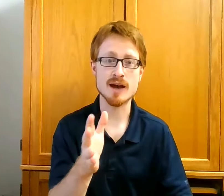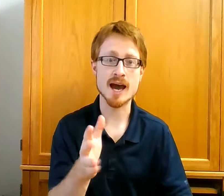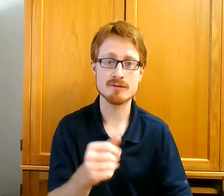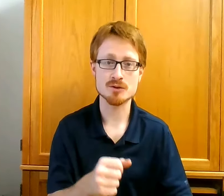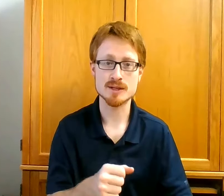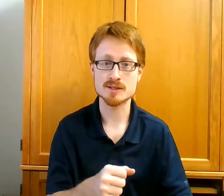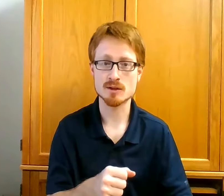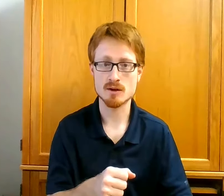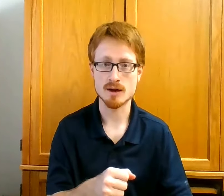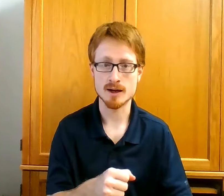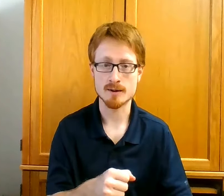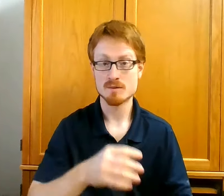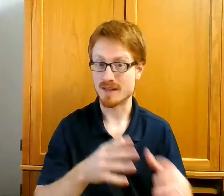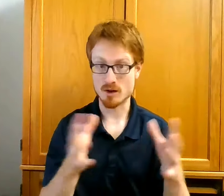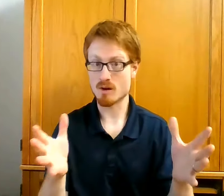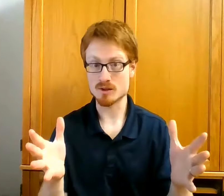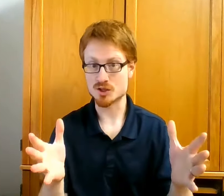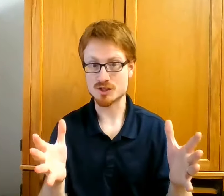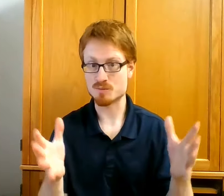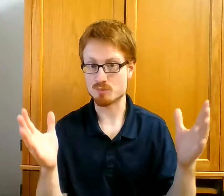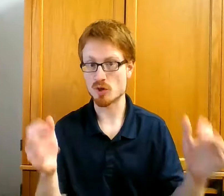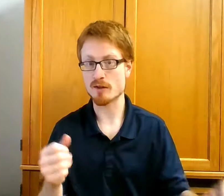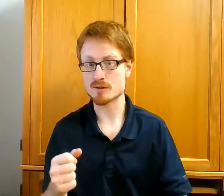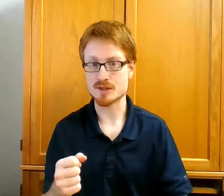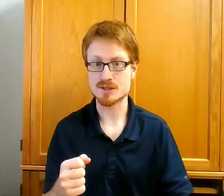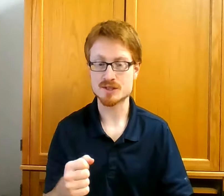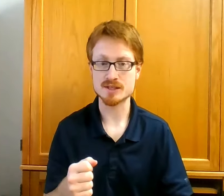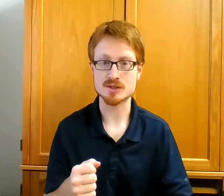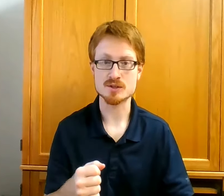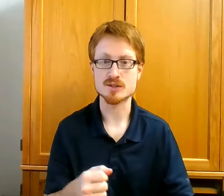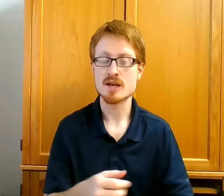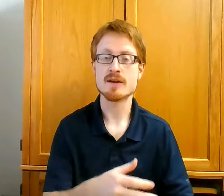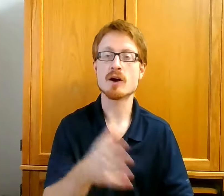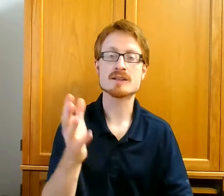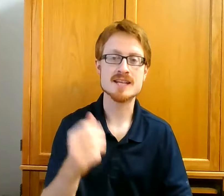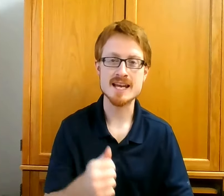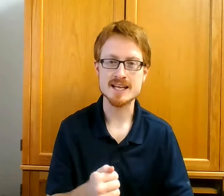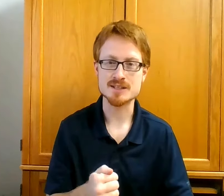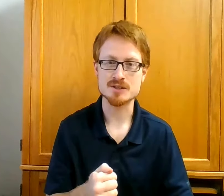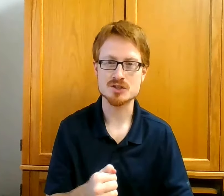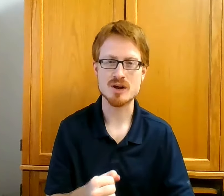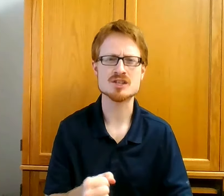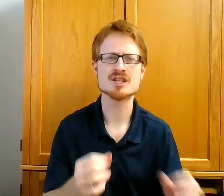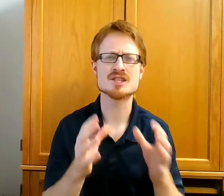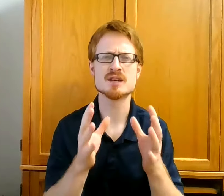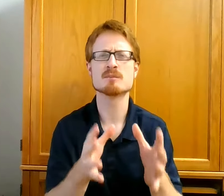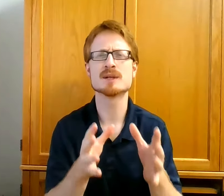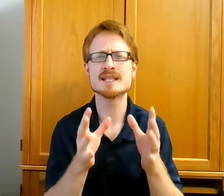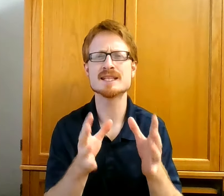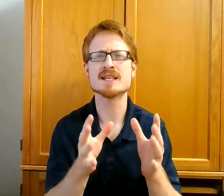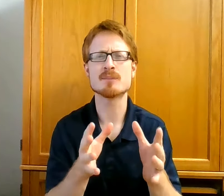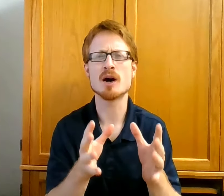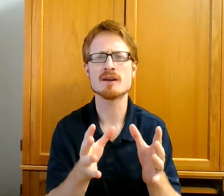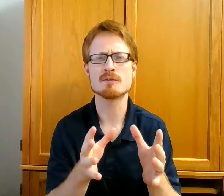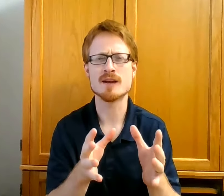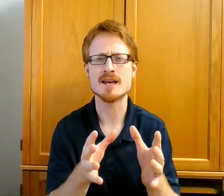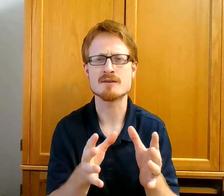after his law. They are all just brothers and sisters. They all take his instructions completely upon faith,